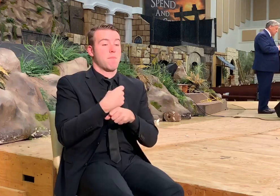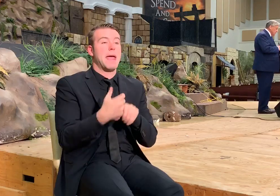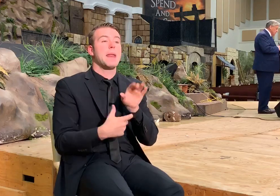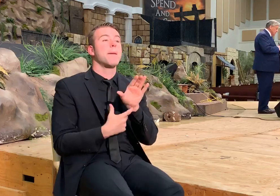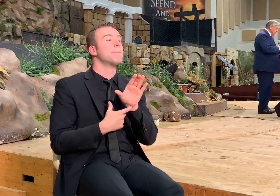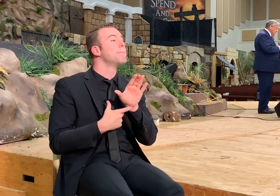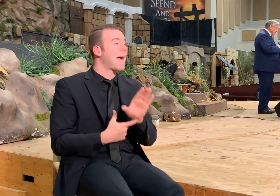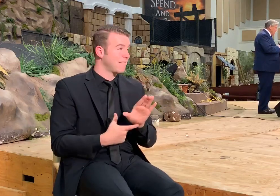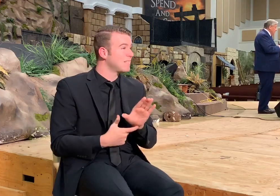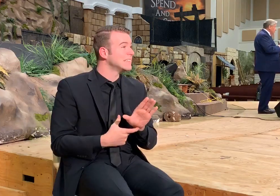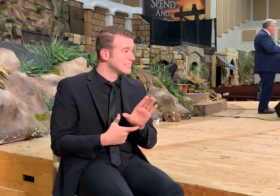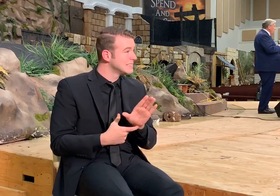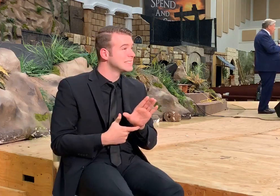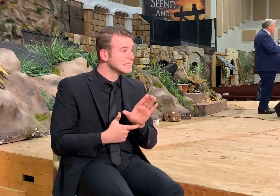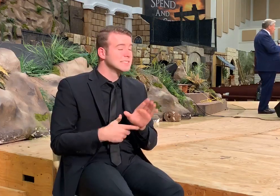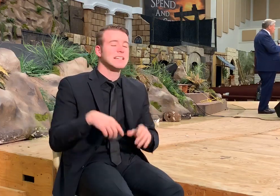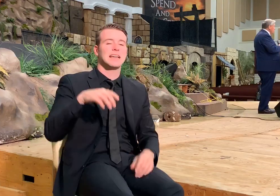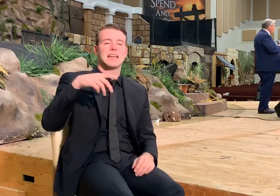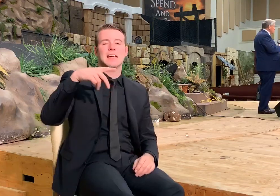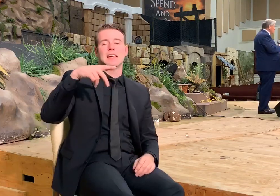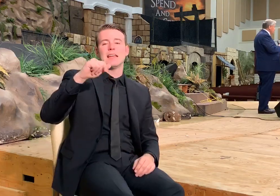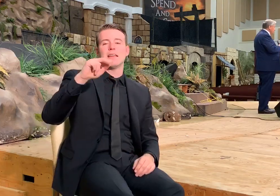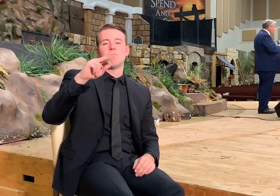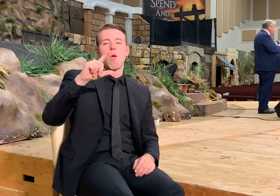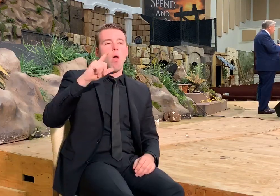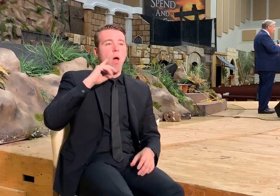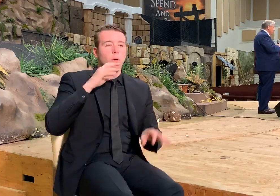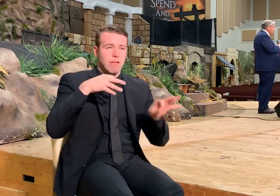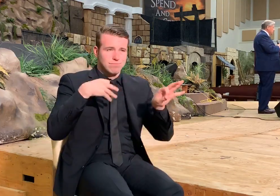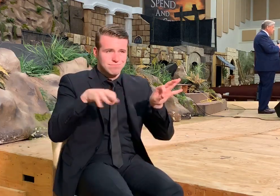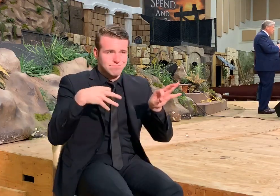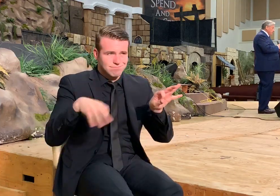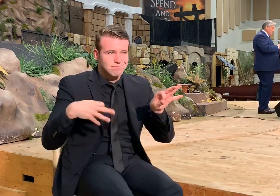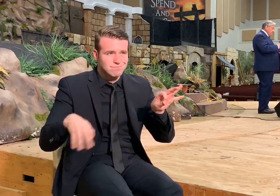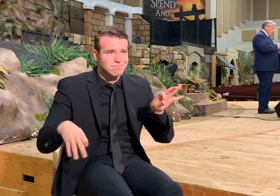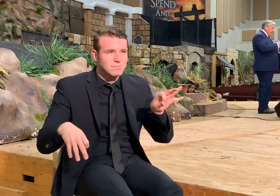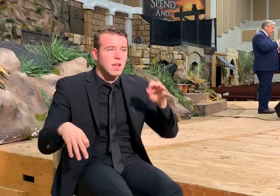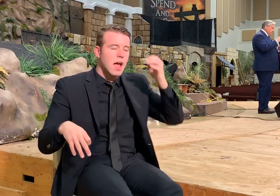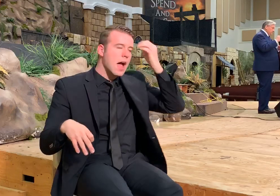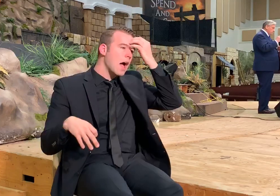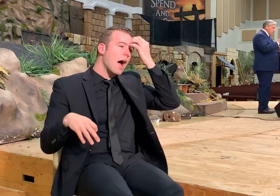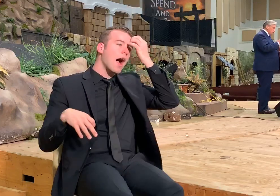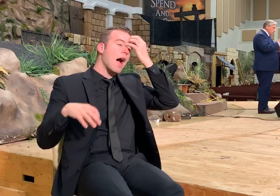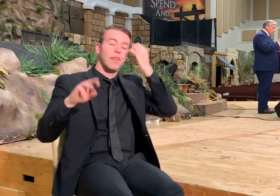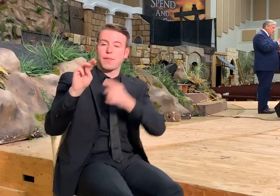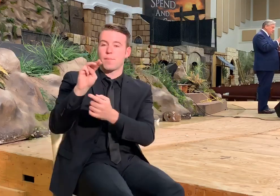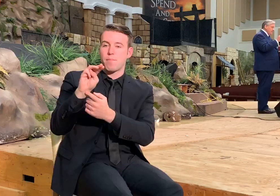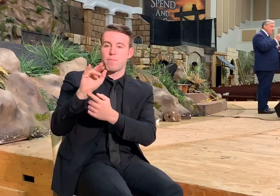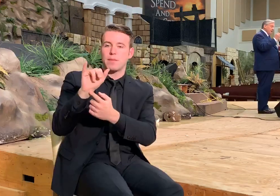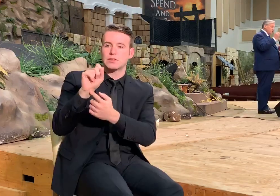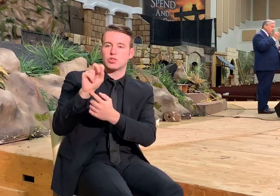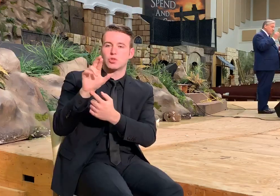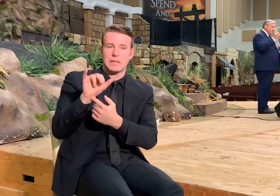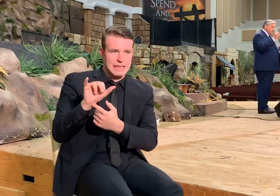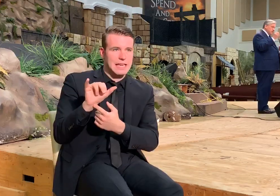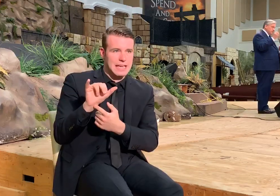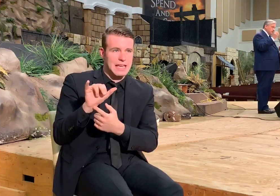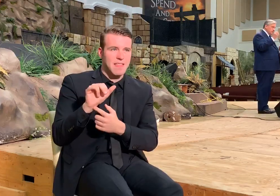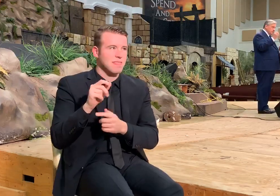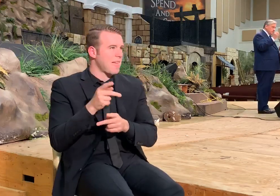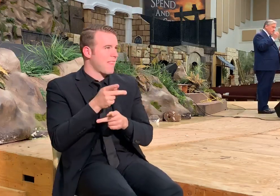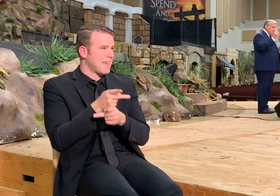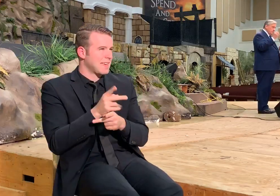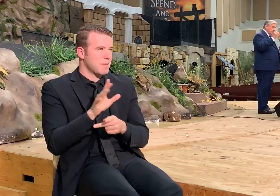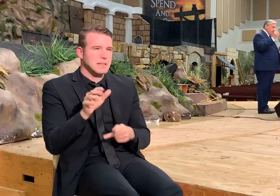and Paul will tell you in other places that this mystery that was kept a